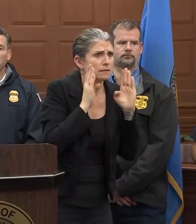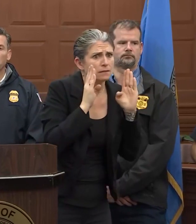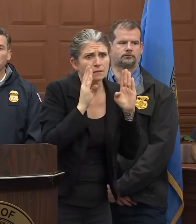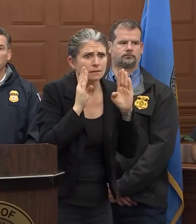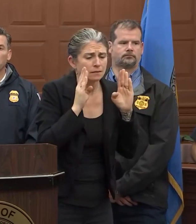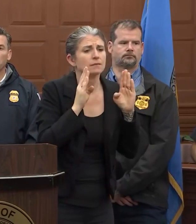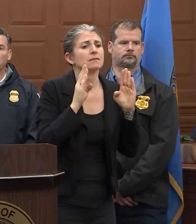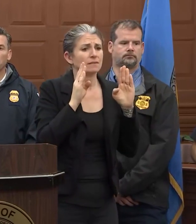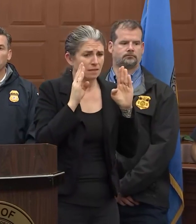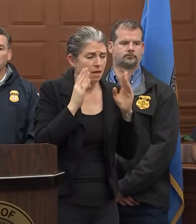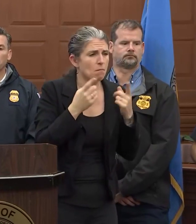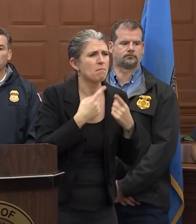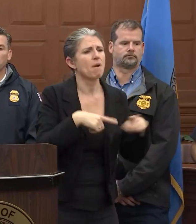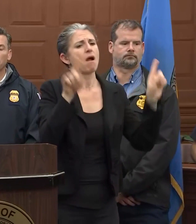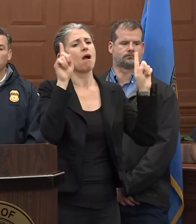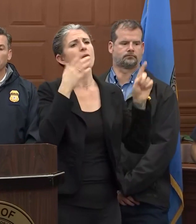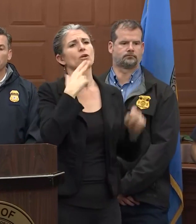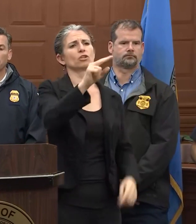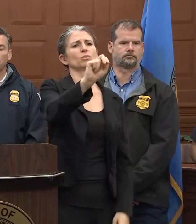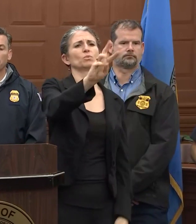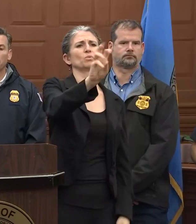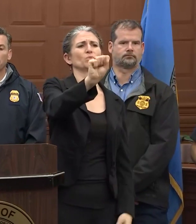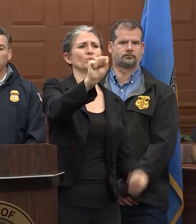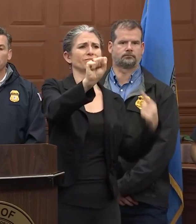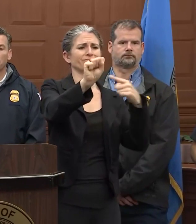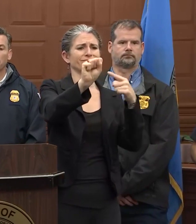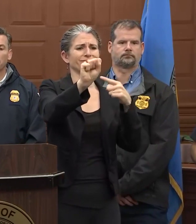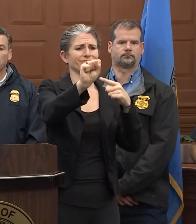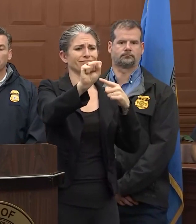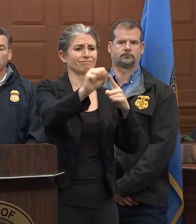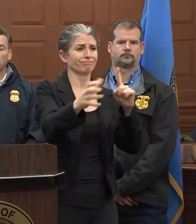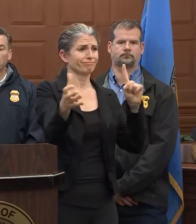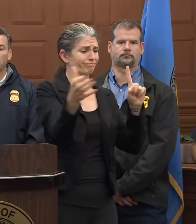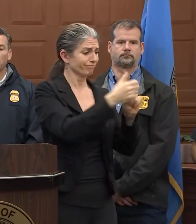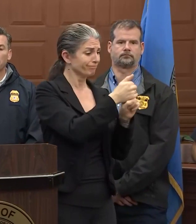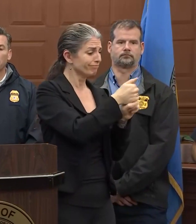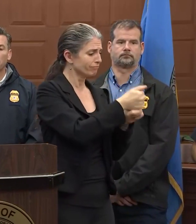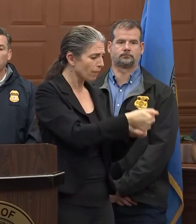news or good news. And this is by far the best news we've had in quite some time. you.